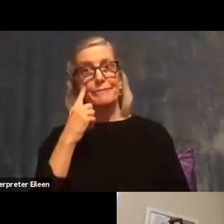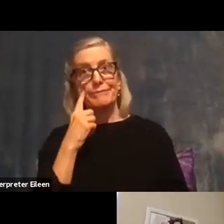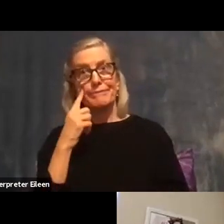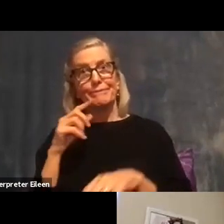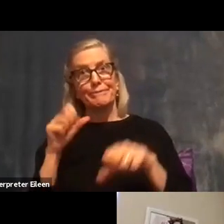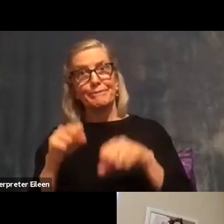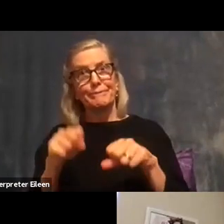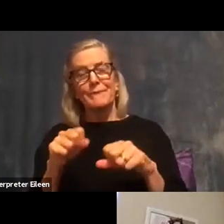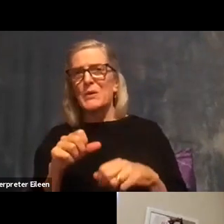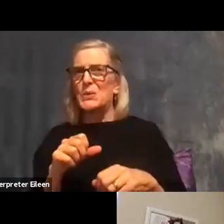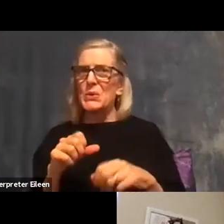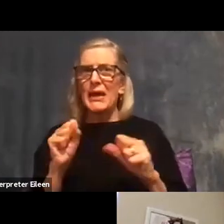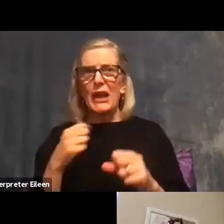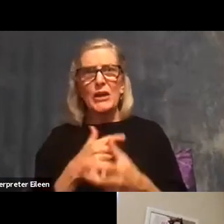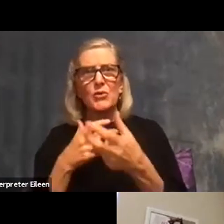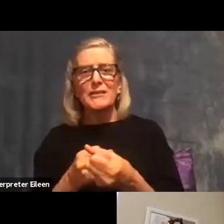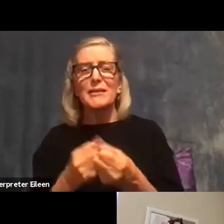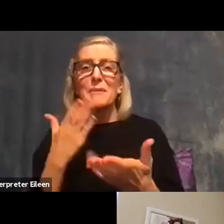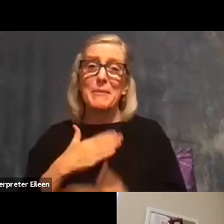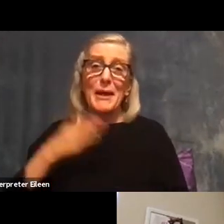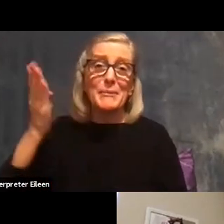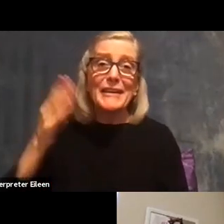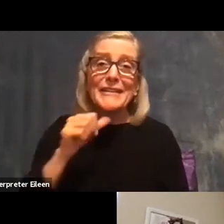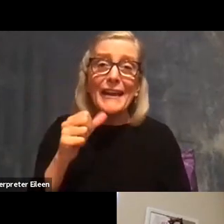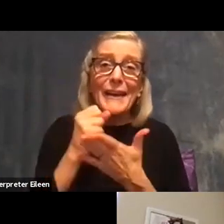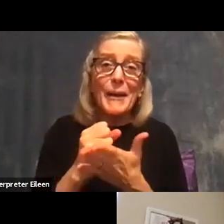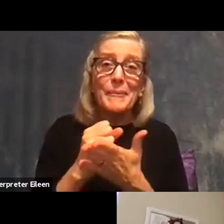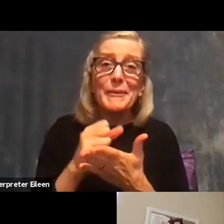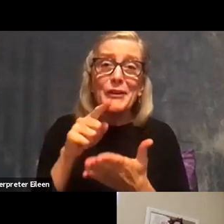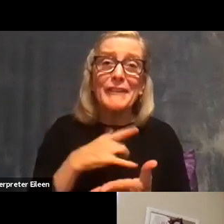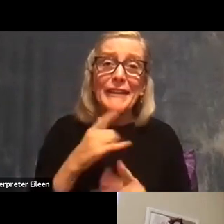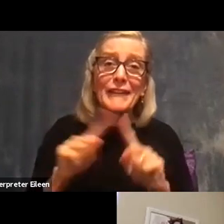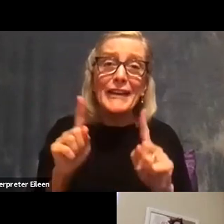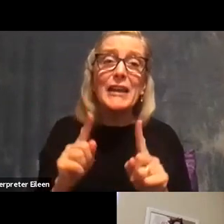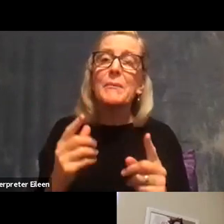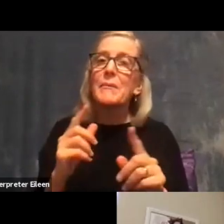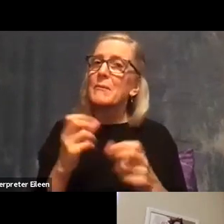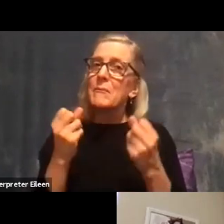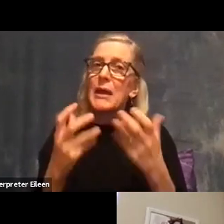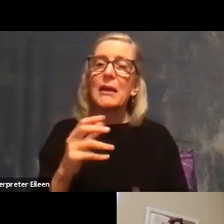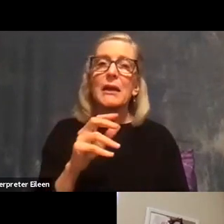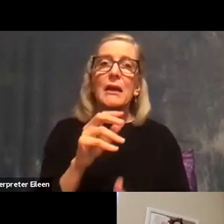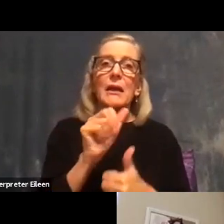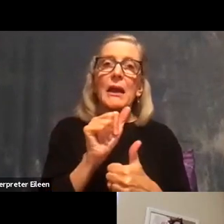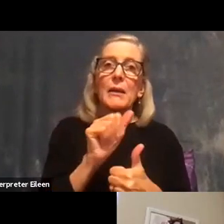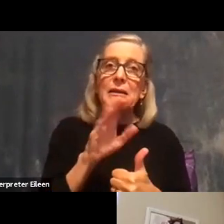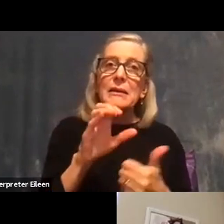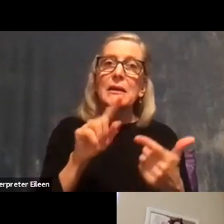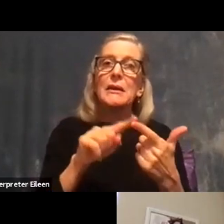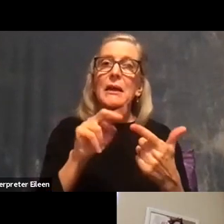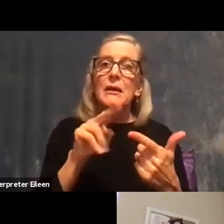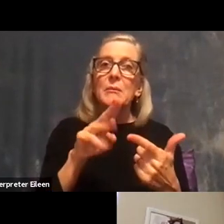didn't help with that. But but mainstream organizations, ABC, NBC, CBS News, for example,